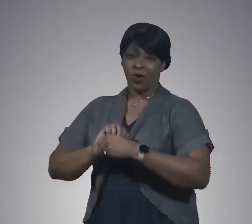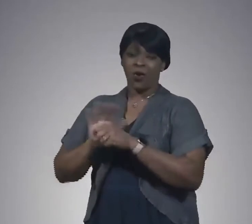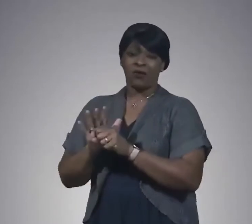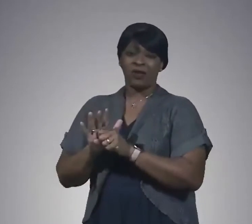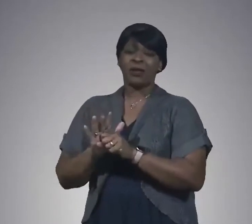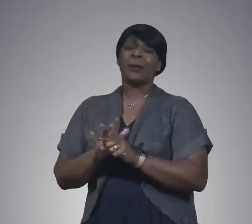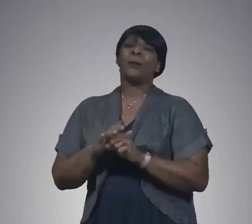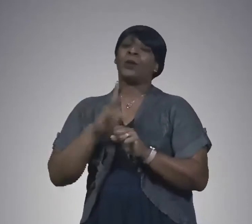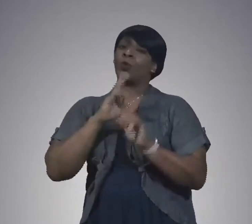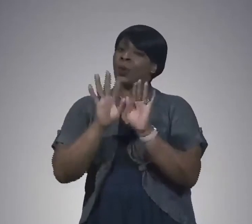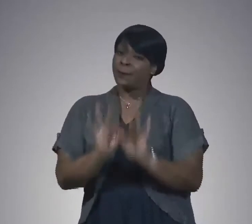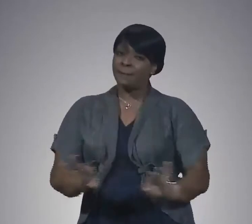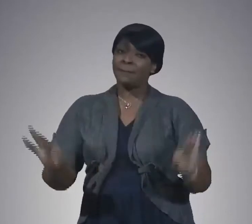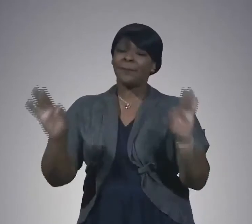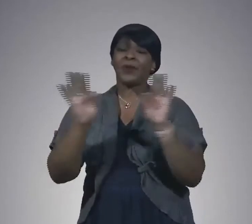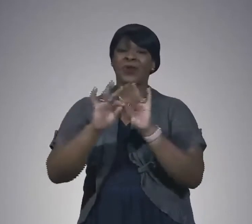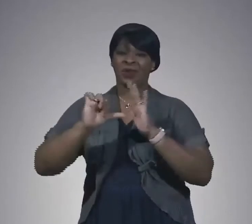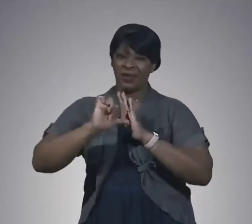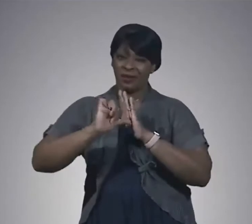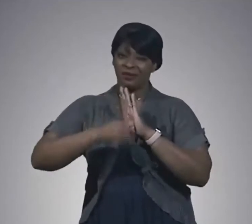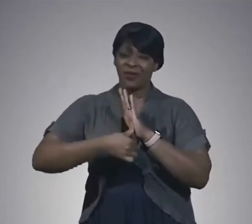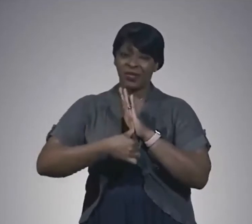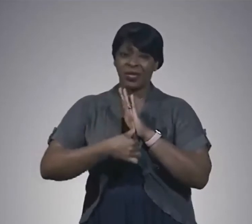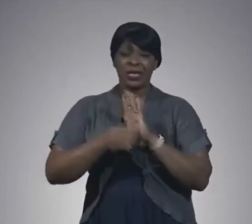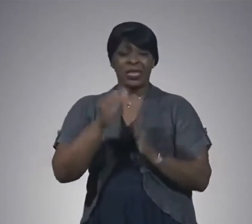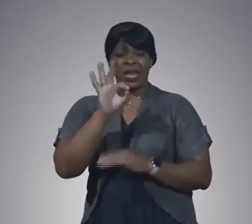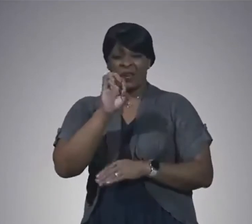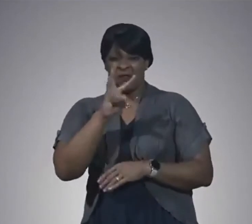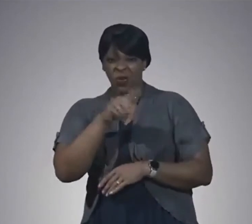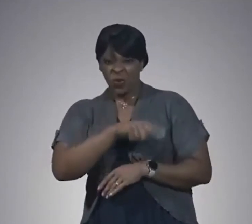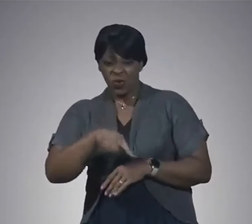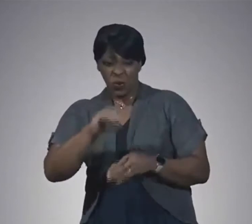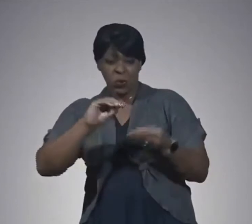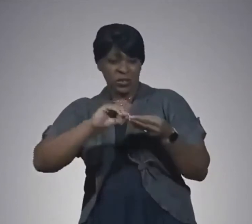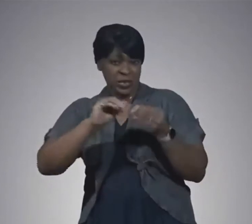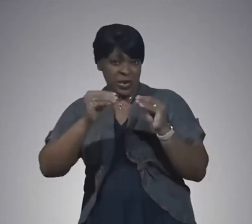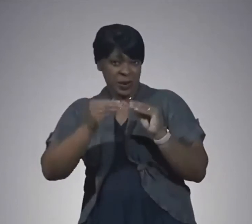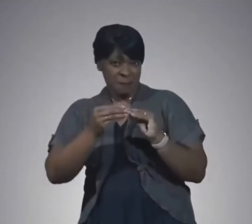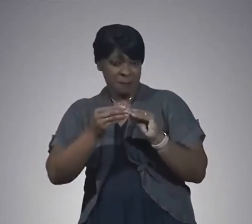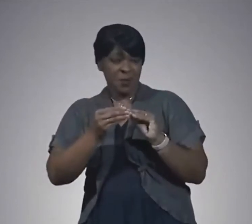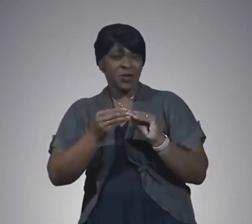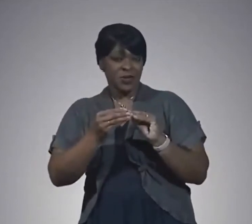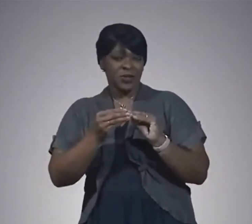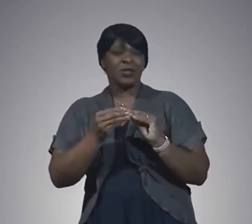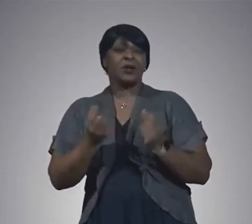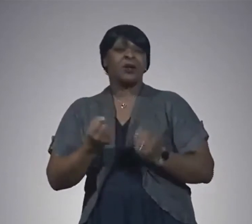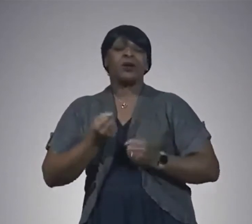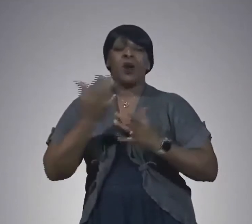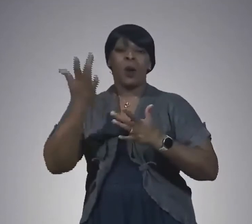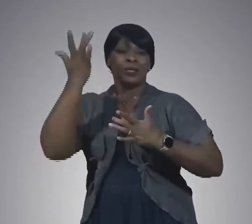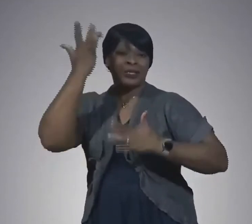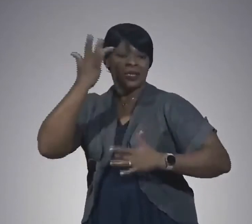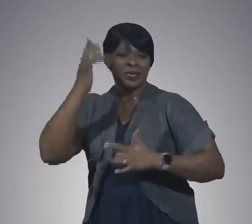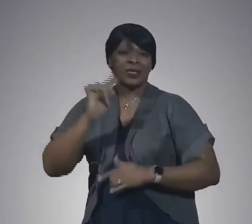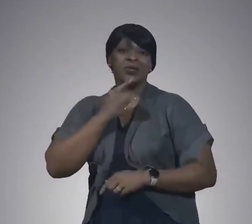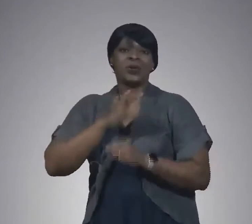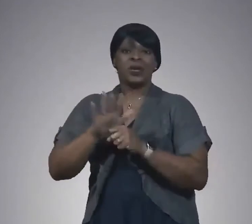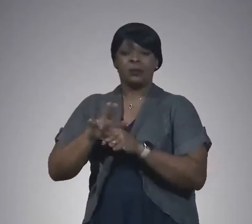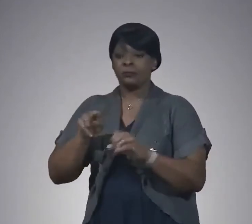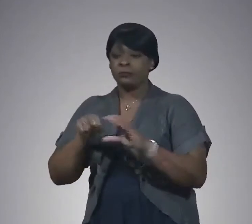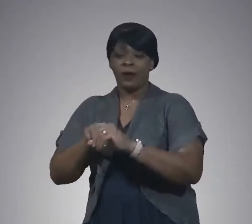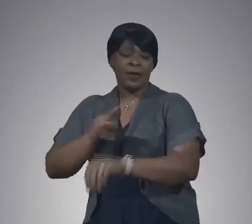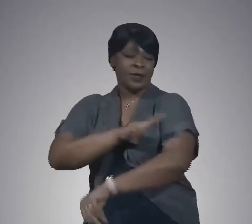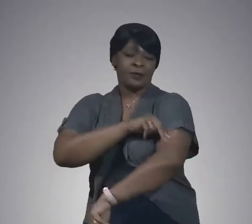it's very important to emphasize that very few of those breakthrough cases caused illness serious enough to